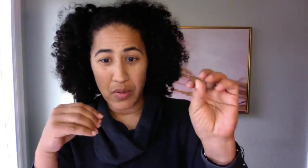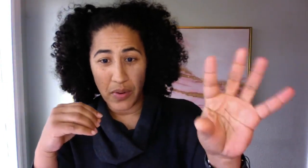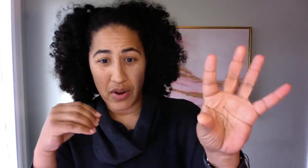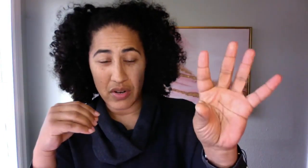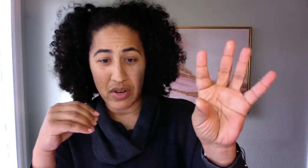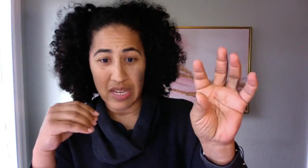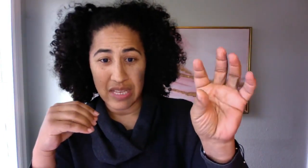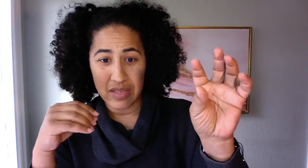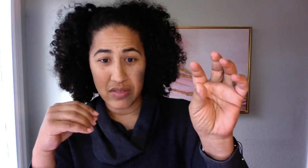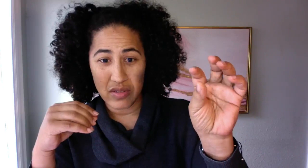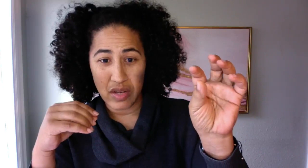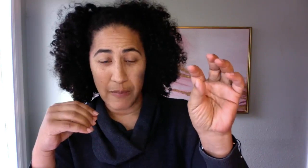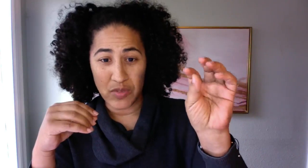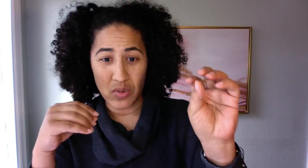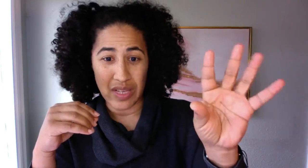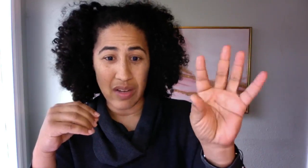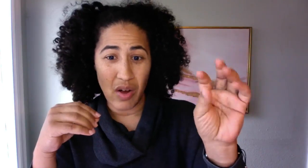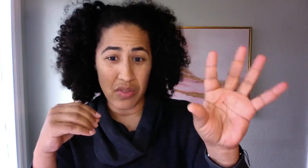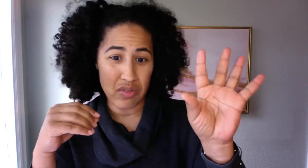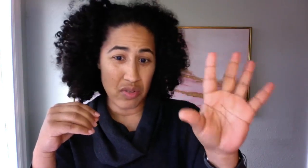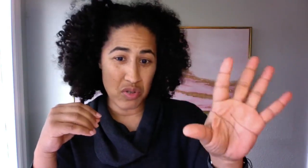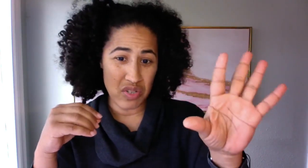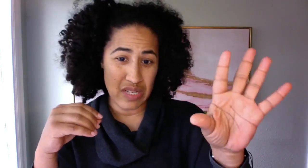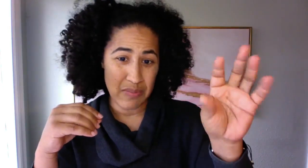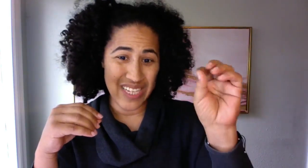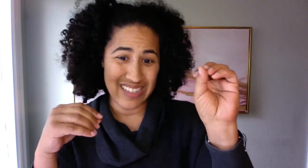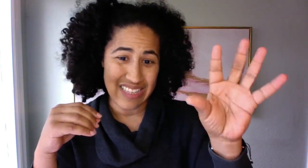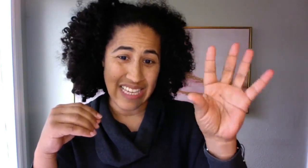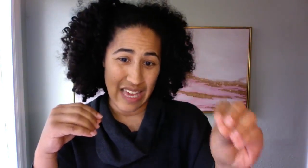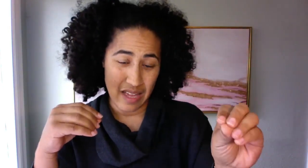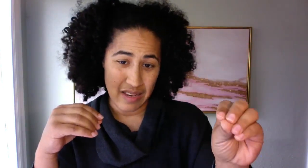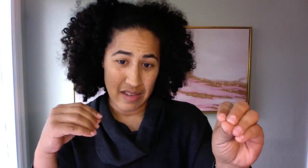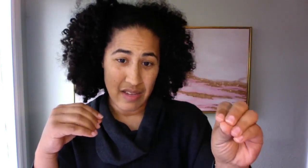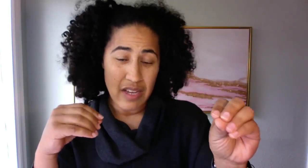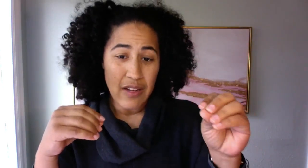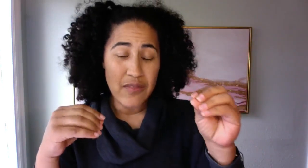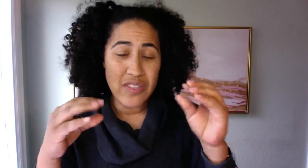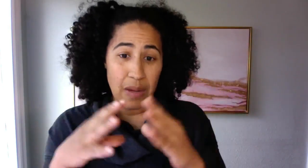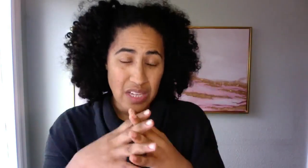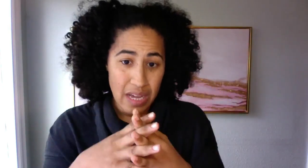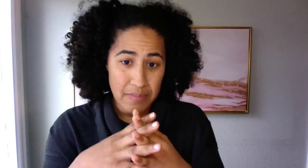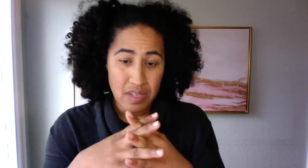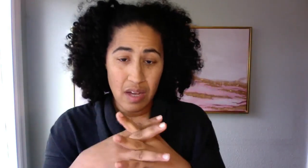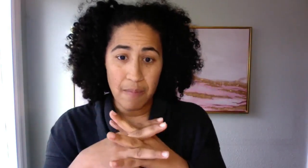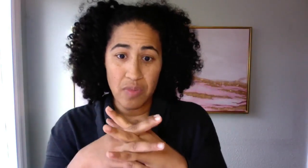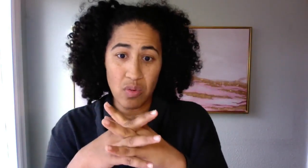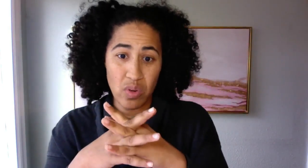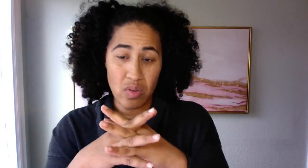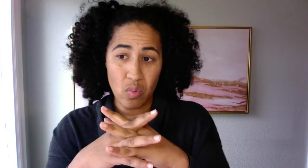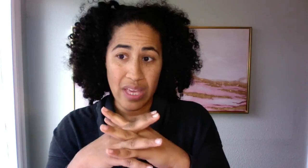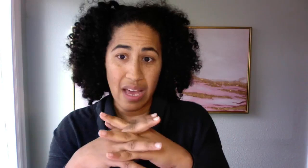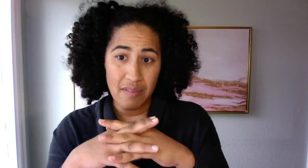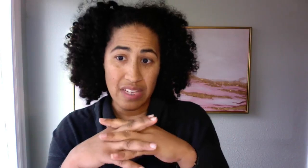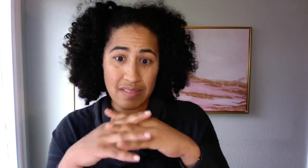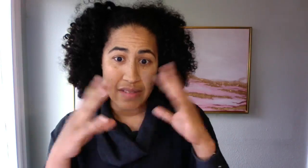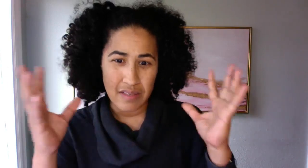partner is doing all the solutioning because they can. Sometimes when we have extensive